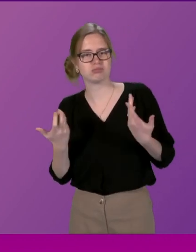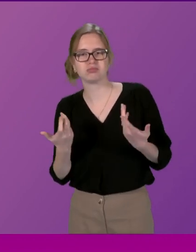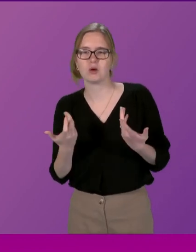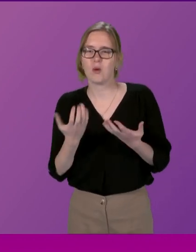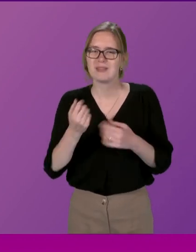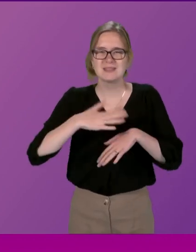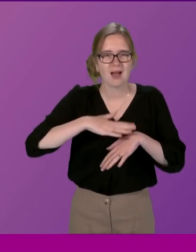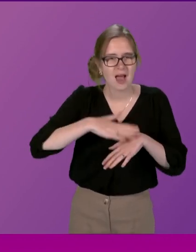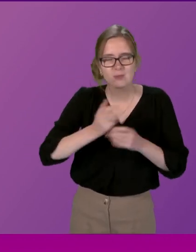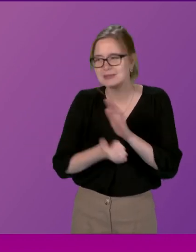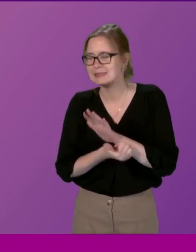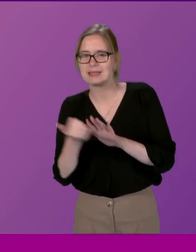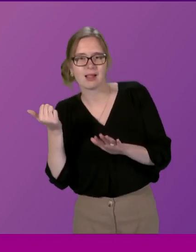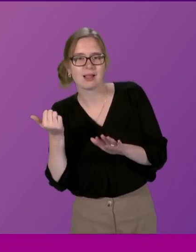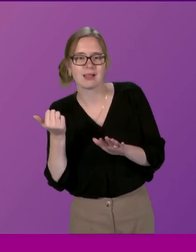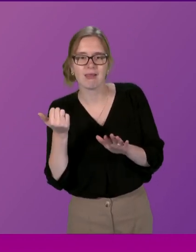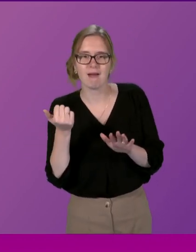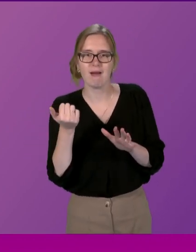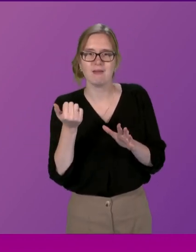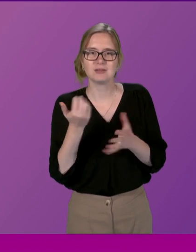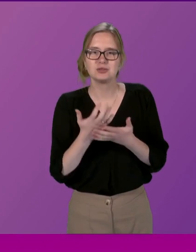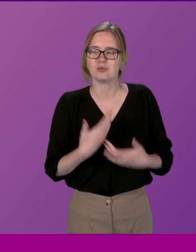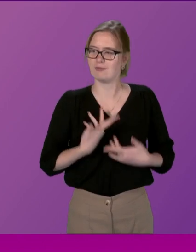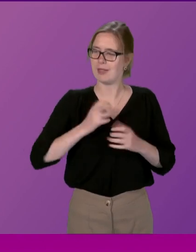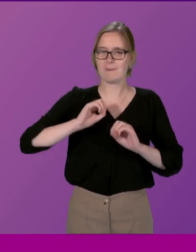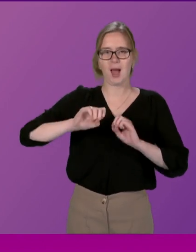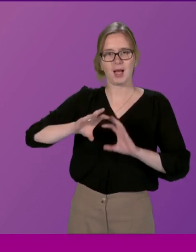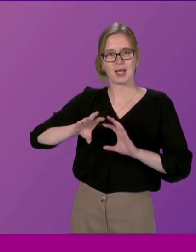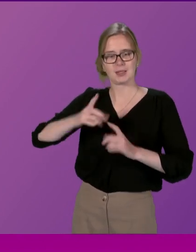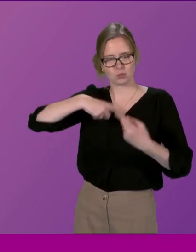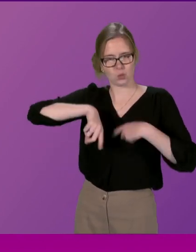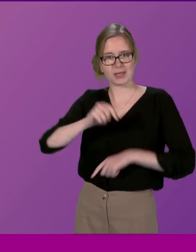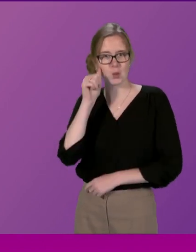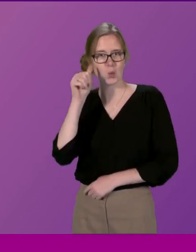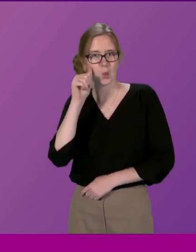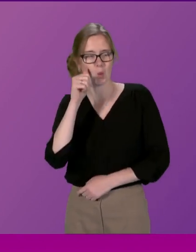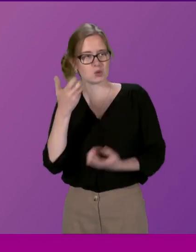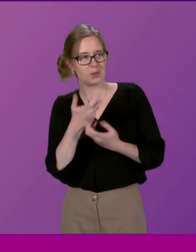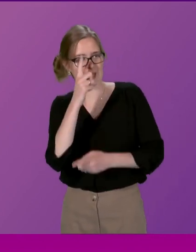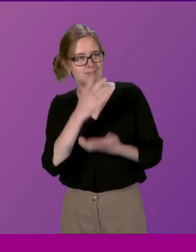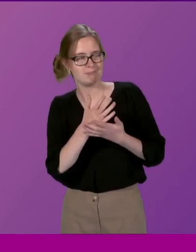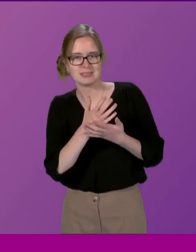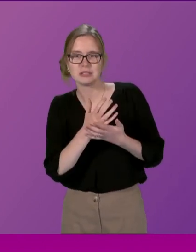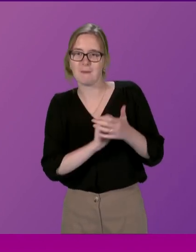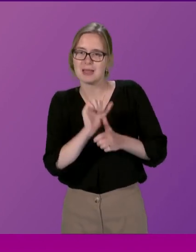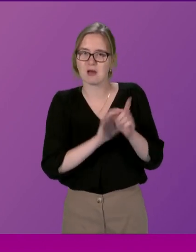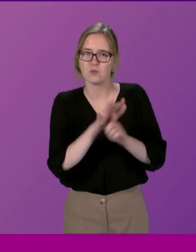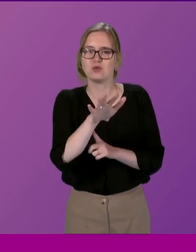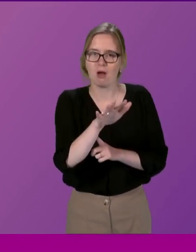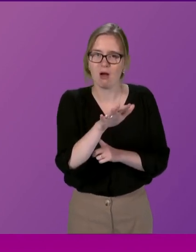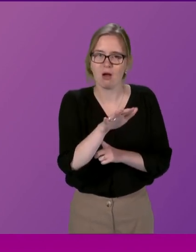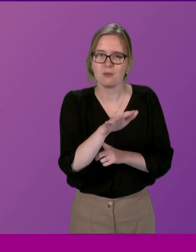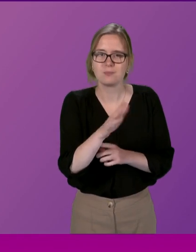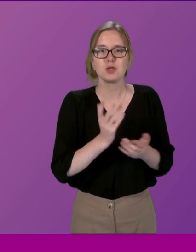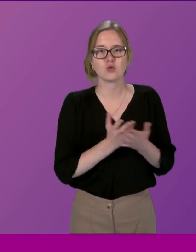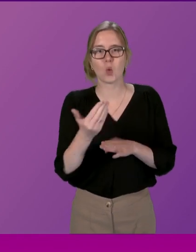the time they don't have the skills often to be able to feed that back to us so that we can make better decisions so during